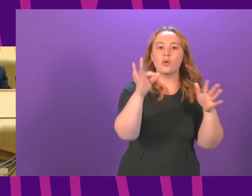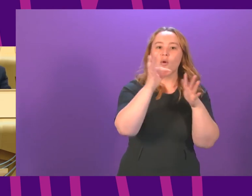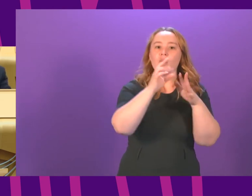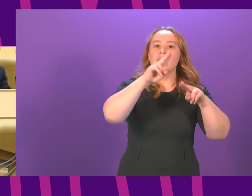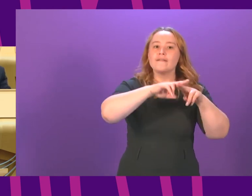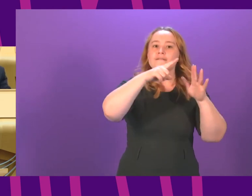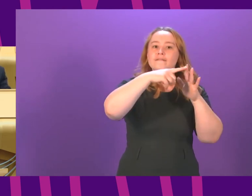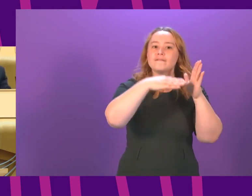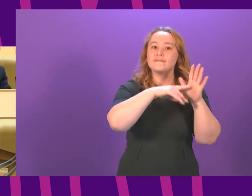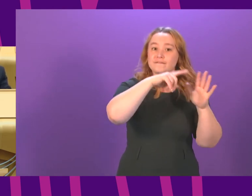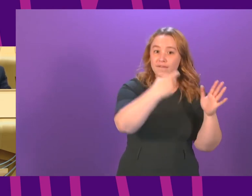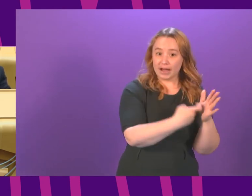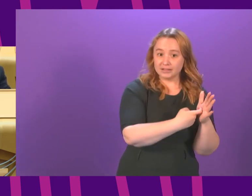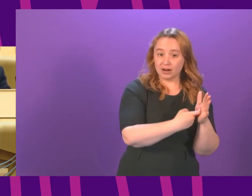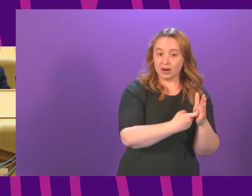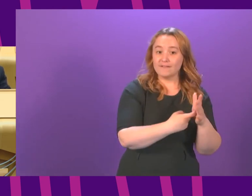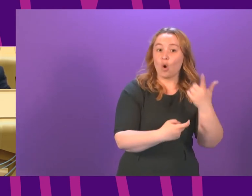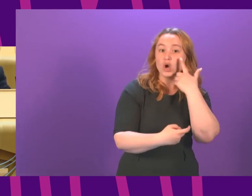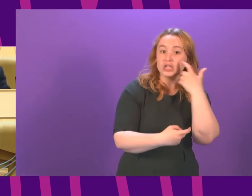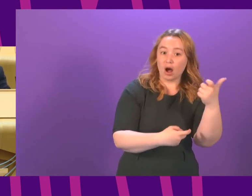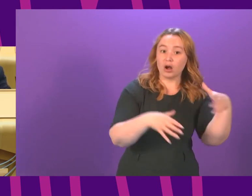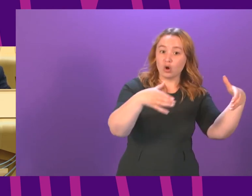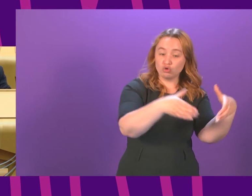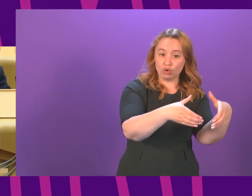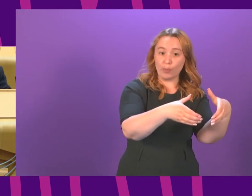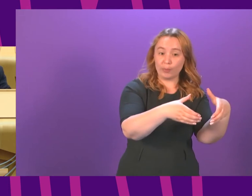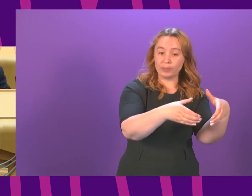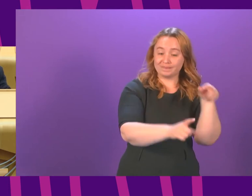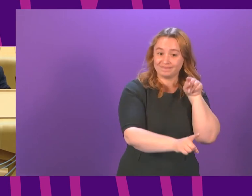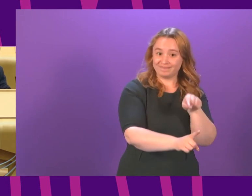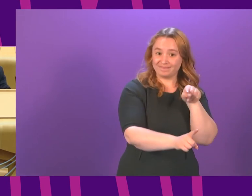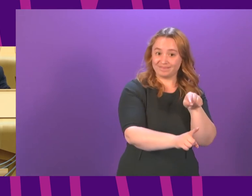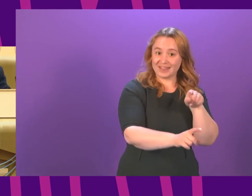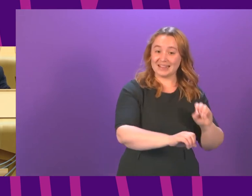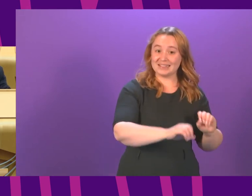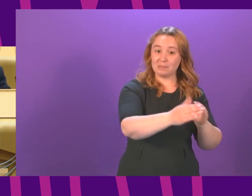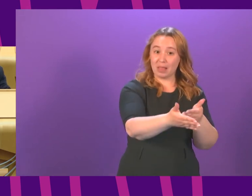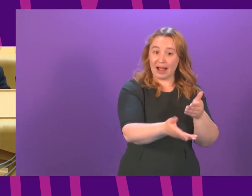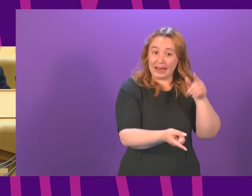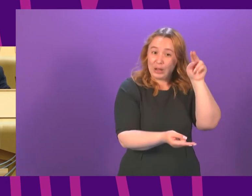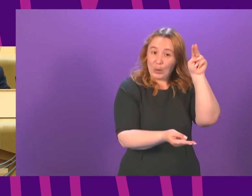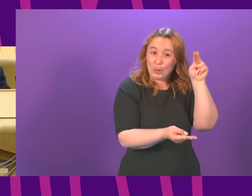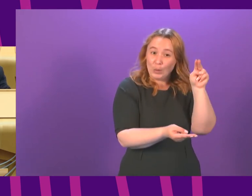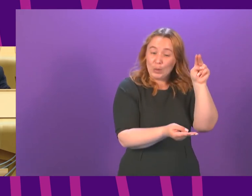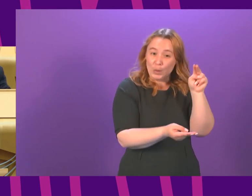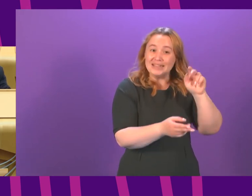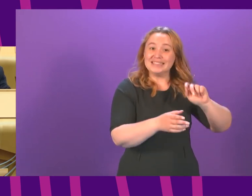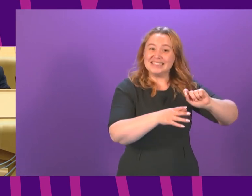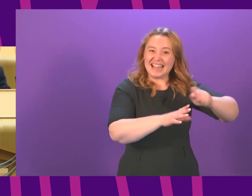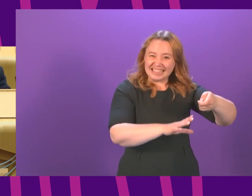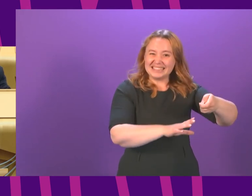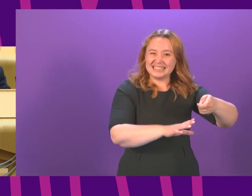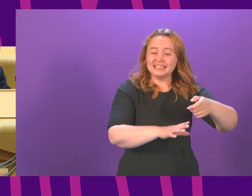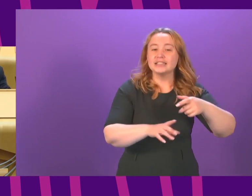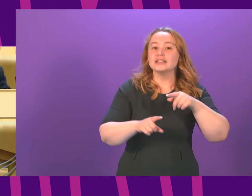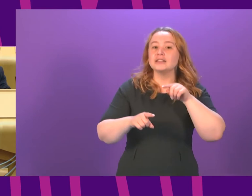for example which is being used for the younger age groups that is where supply is tighter than it is with AstraZeneca